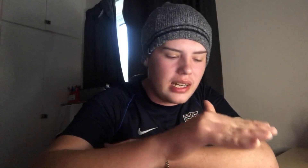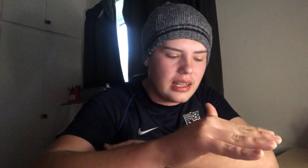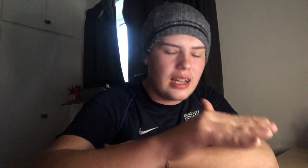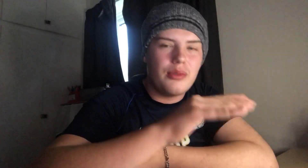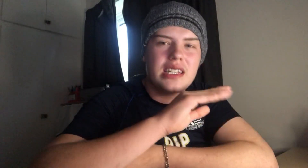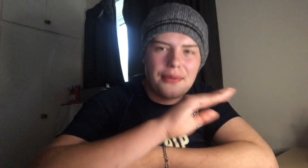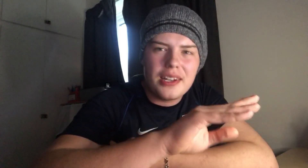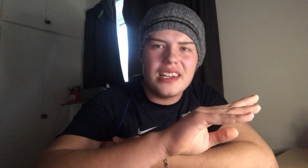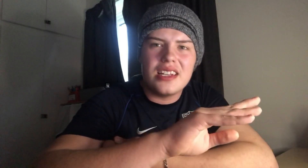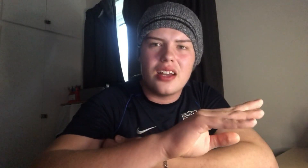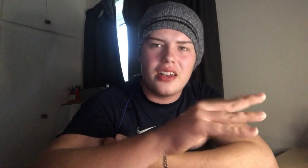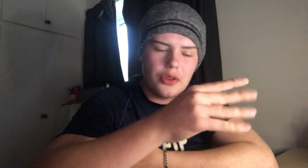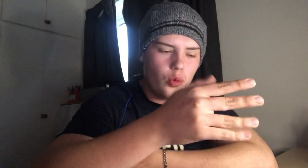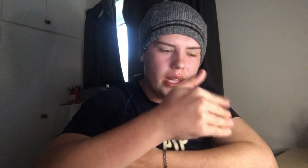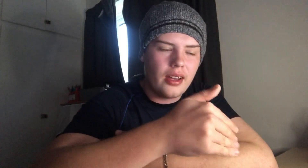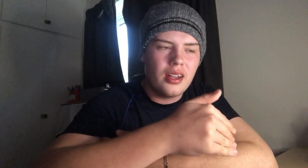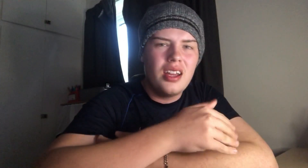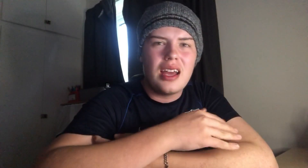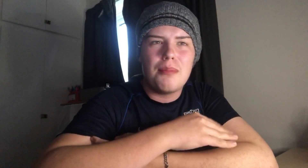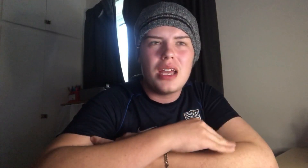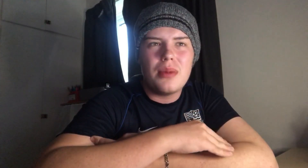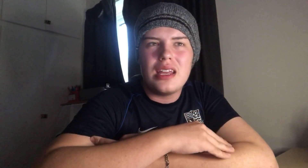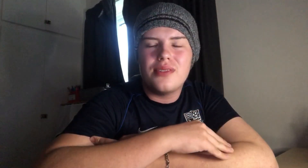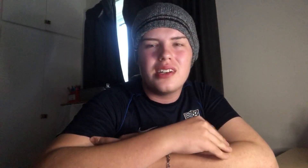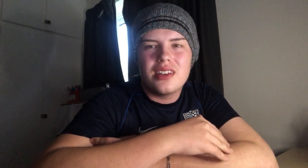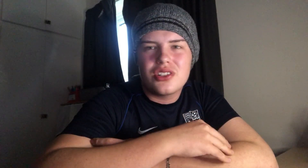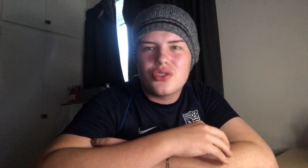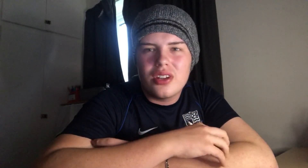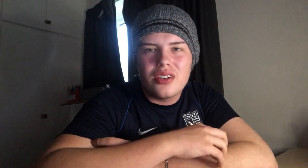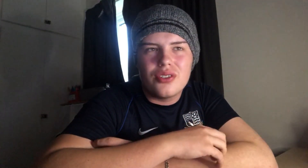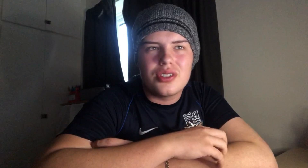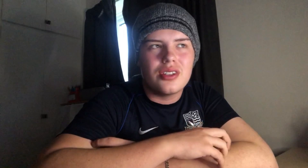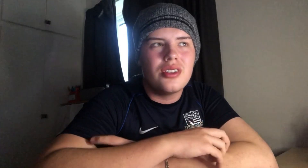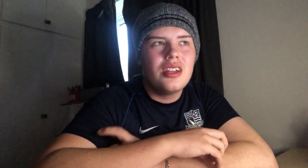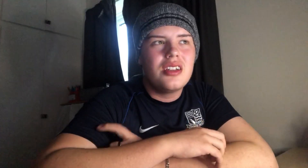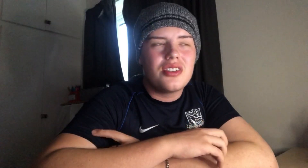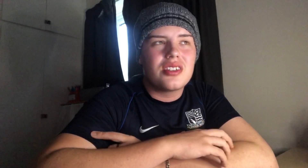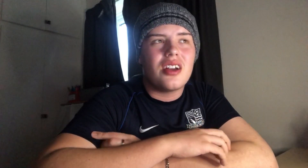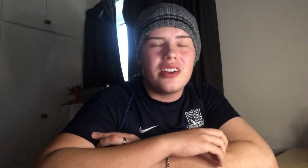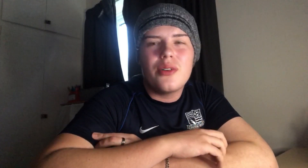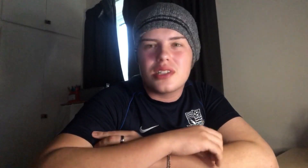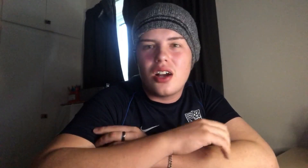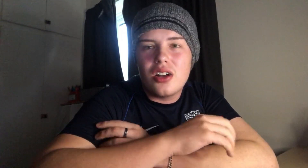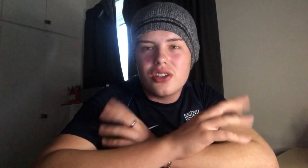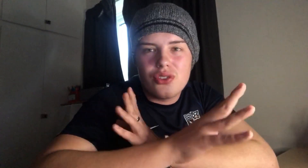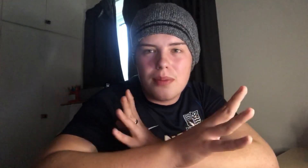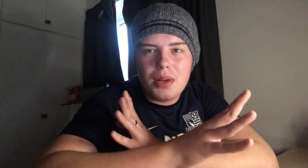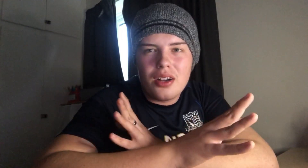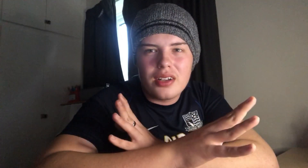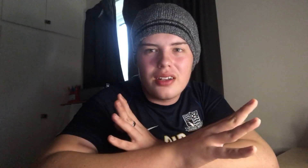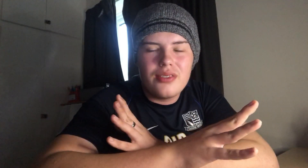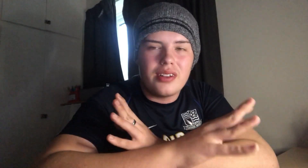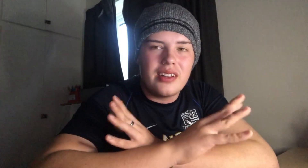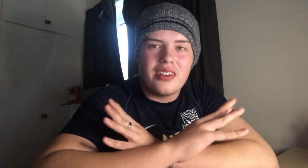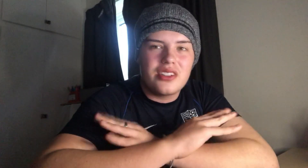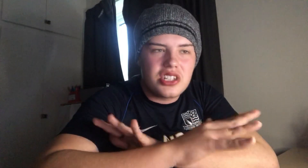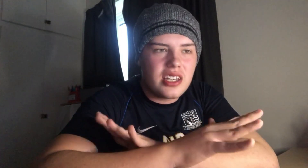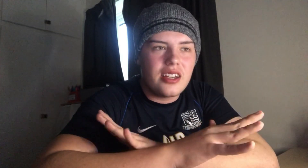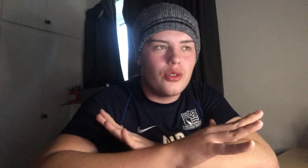we need that. We definitely need another winger and maybe even another striker or two. Just, I know it's hard under an embargo. I could sit here